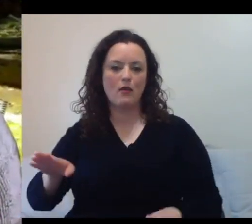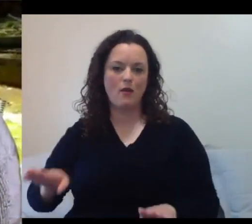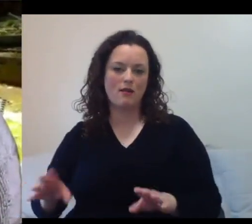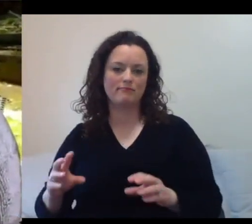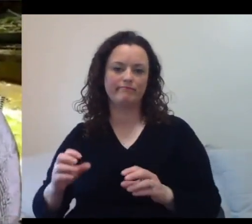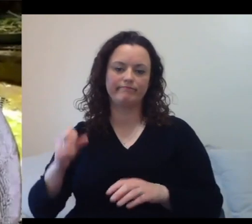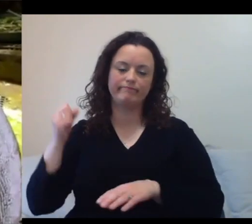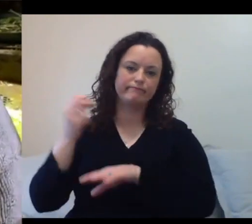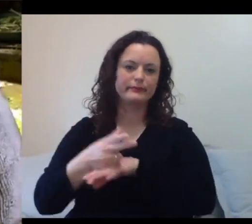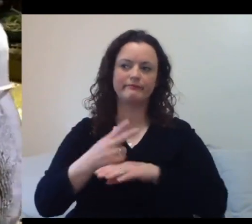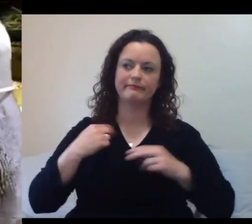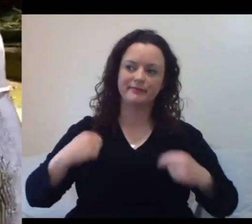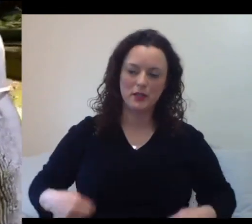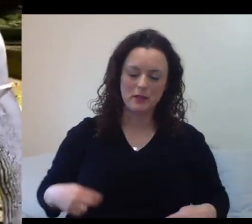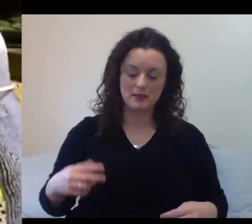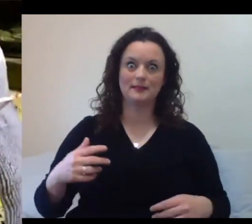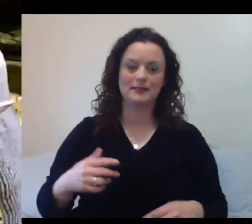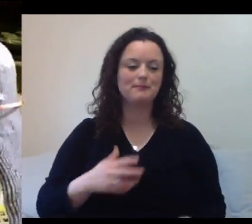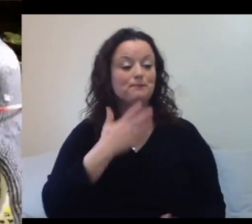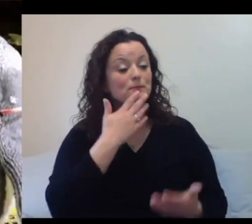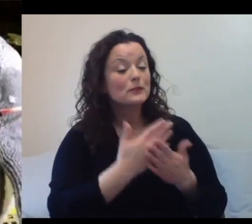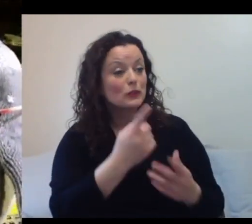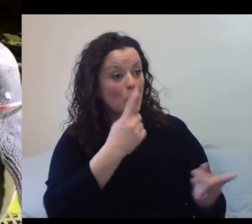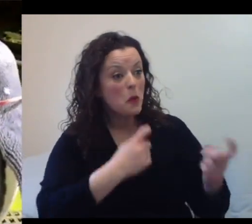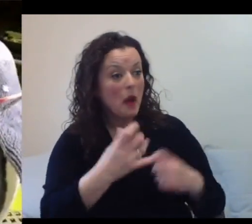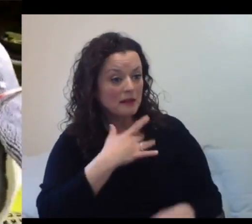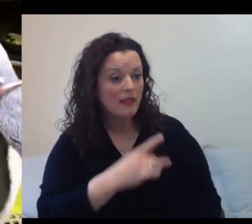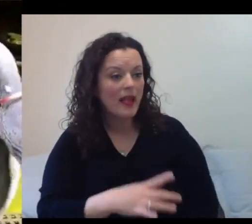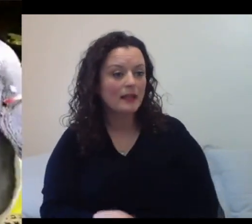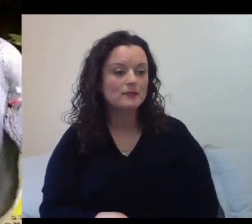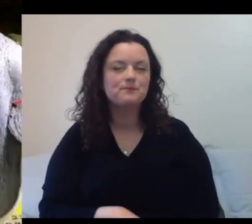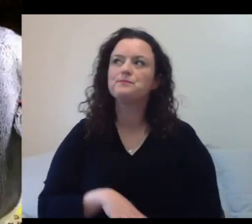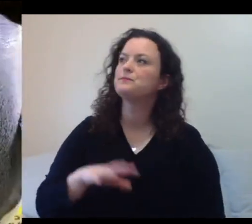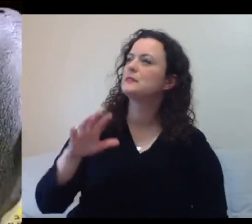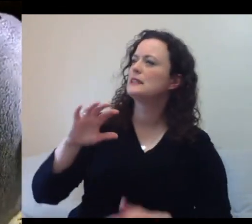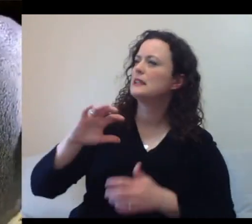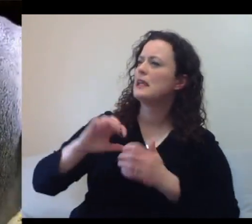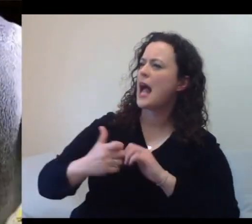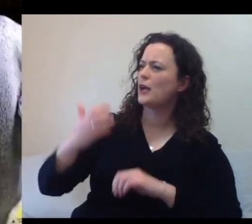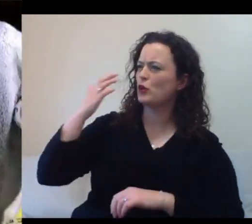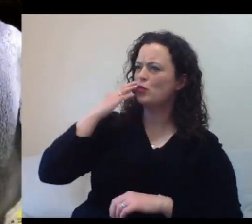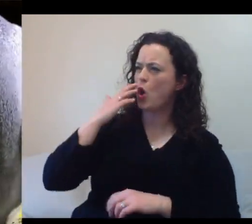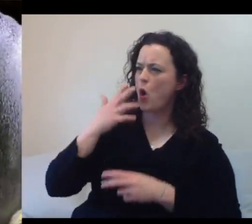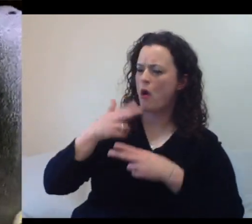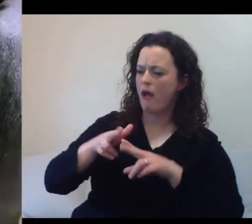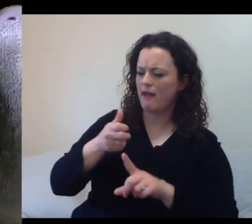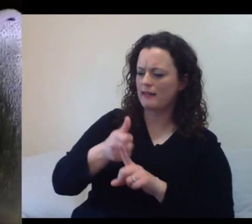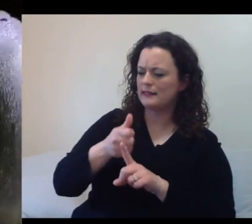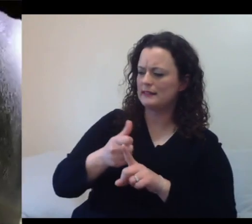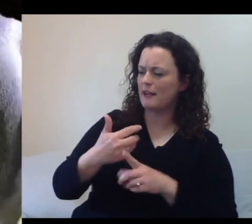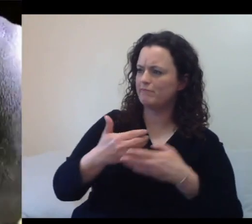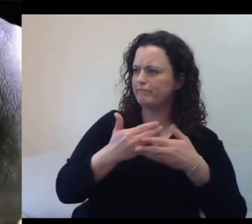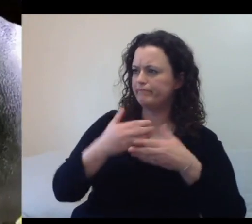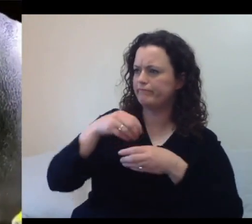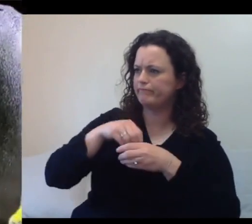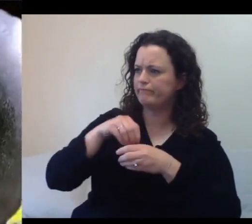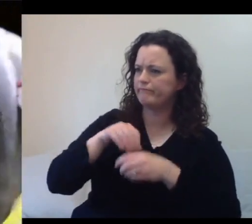Good questions. I like it. How do you know if an egg is fertile? So, one of the things that we do here at the zoo, we are,